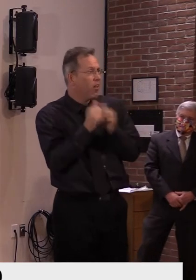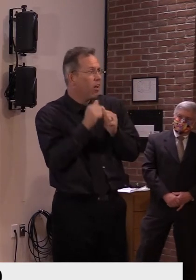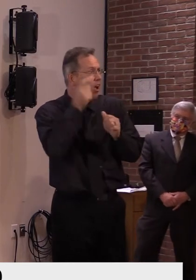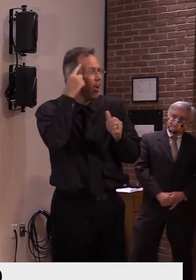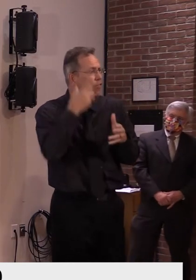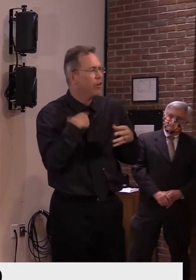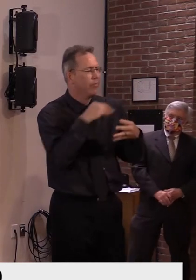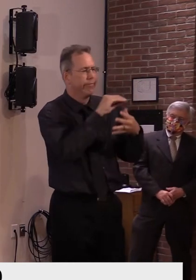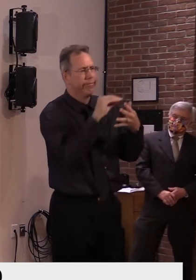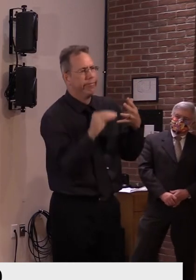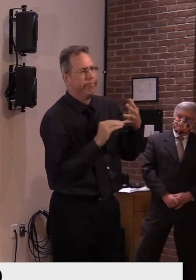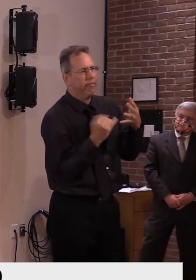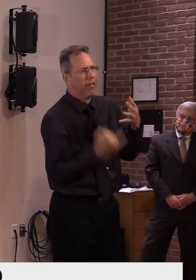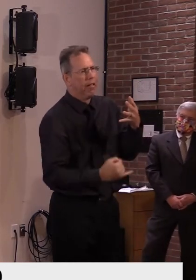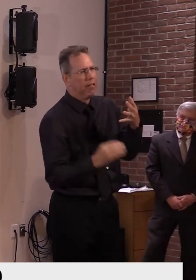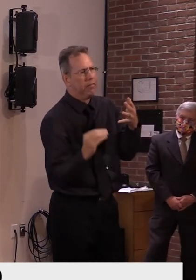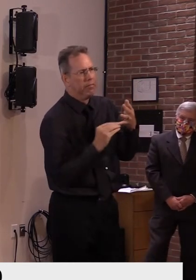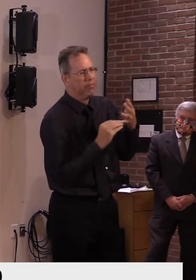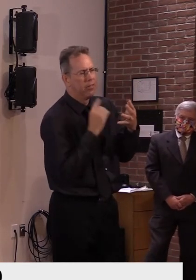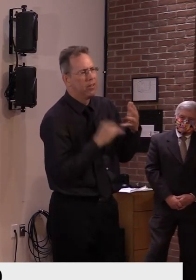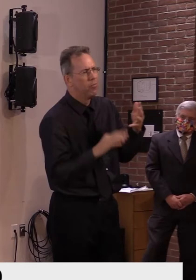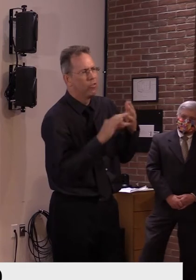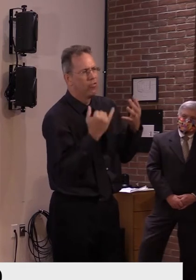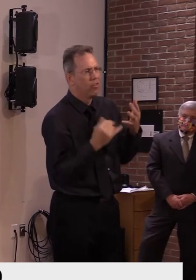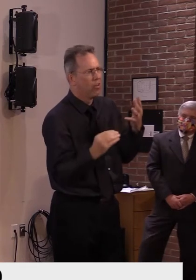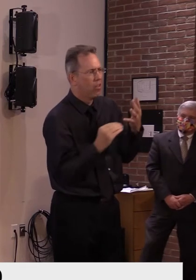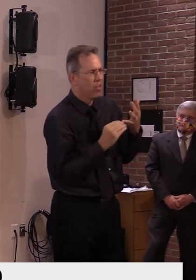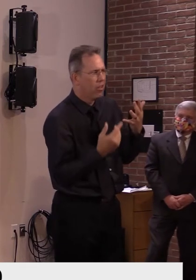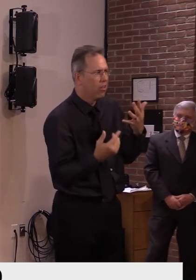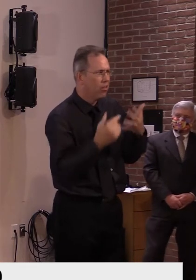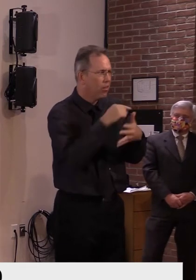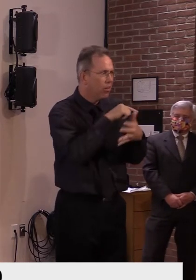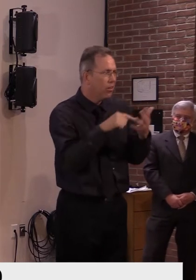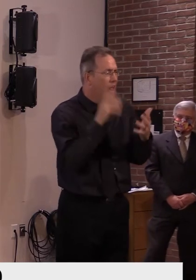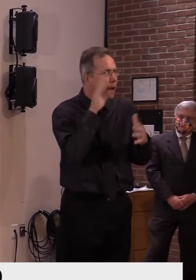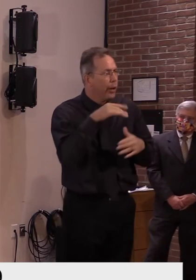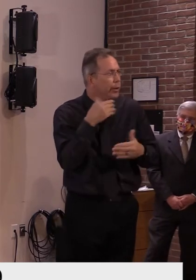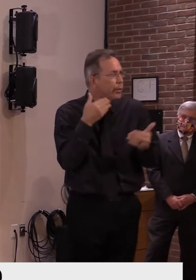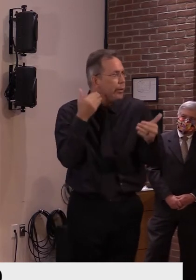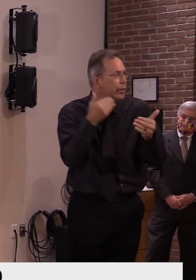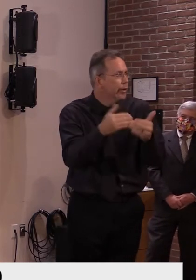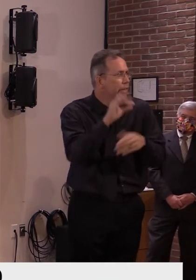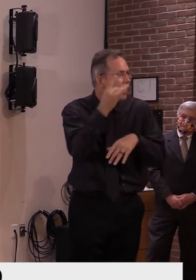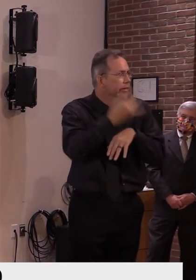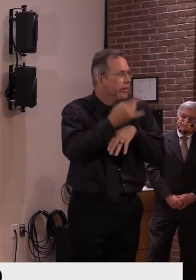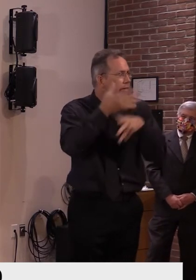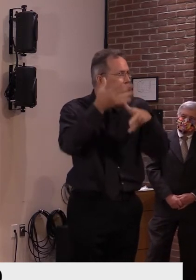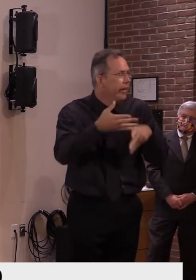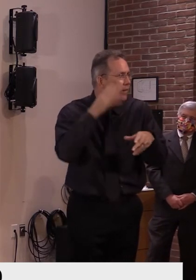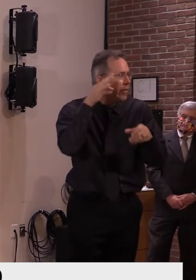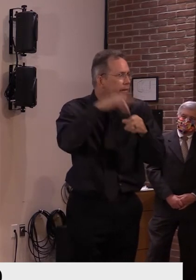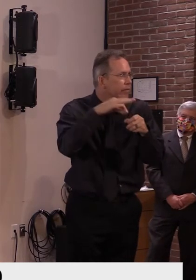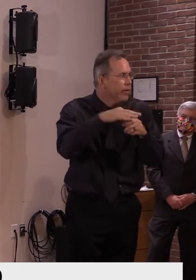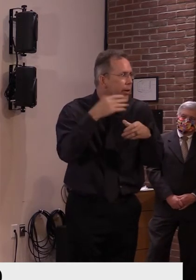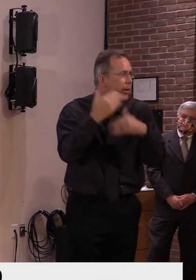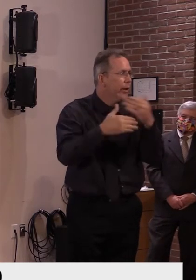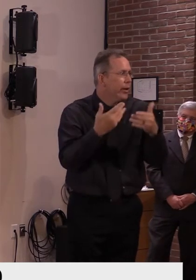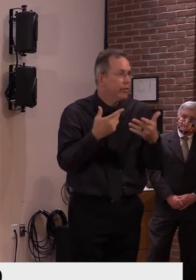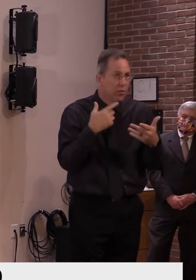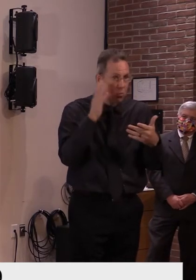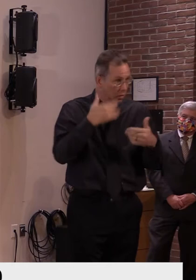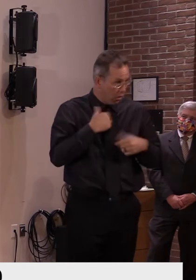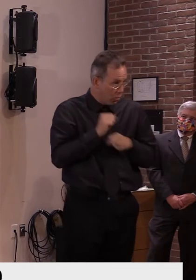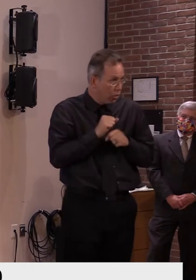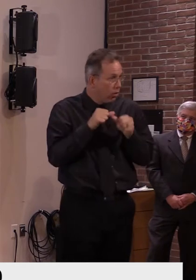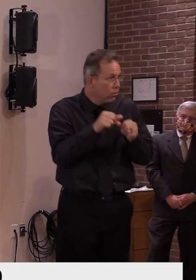We'll know a lot more in about eight days, uh, as to whether we did a good enough job. Uh, but, um, but suffice it to say, we've, uh, we've done